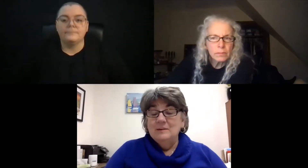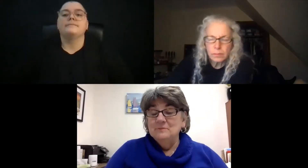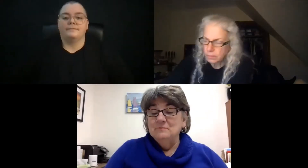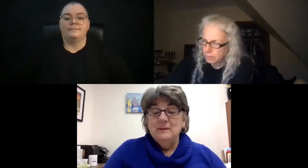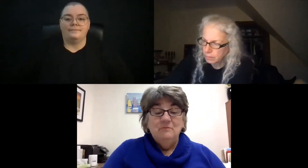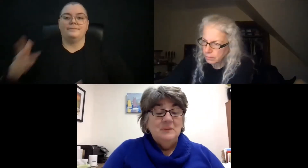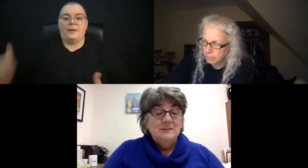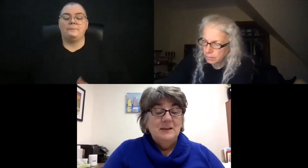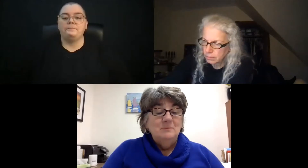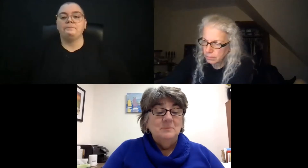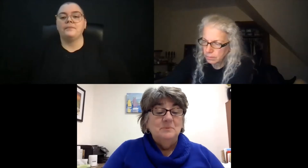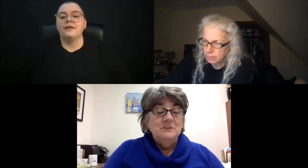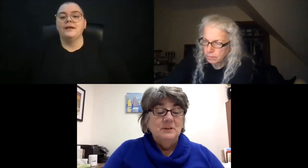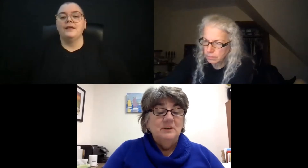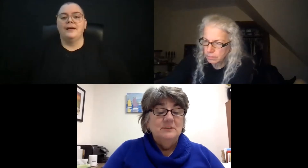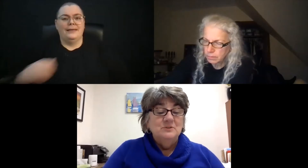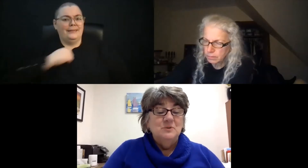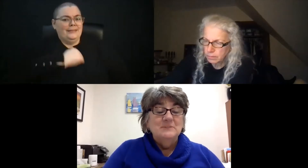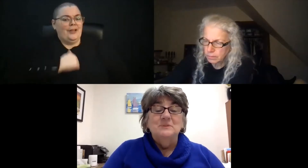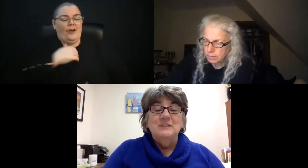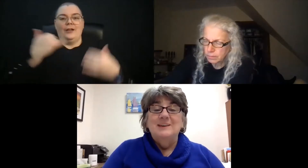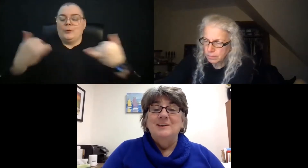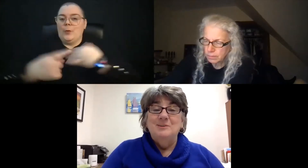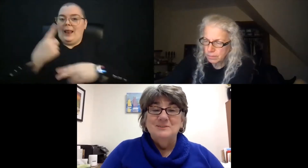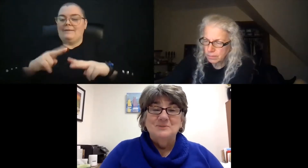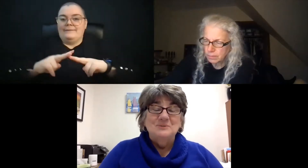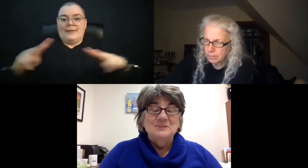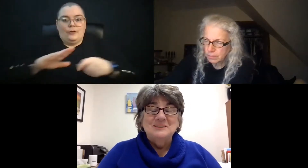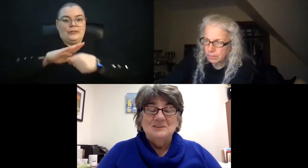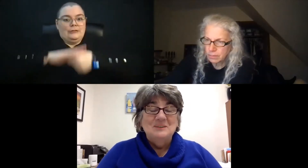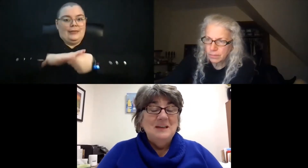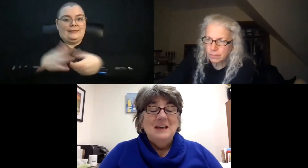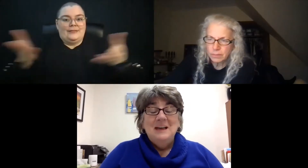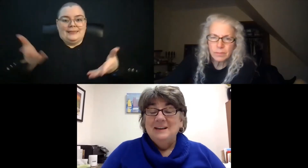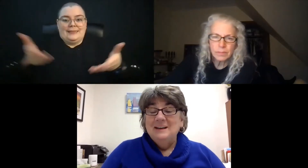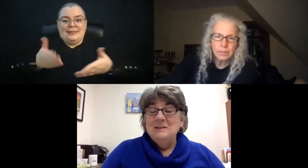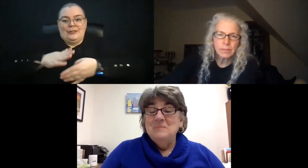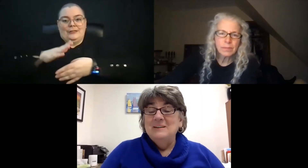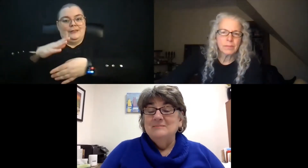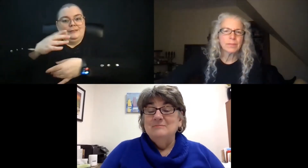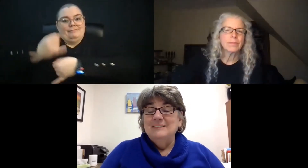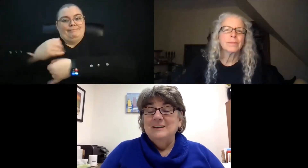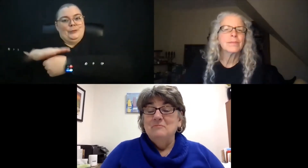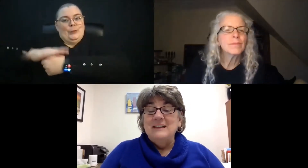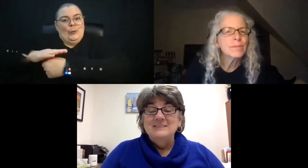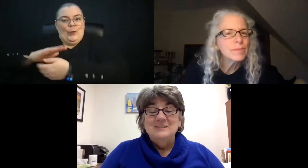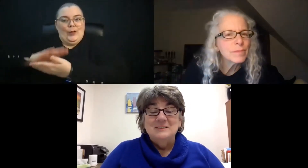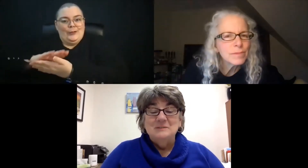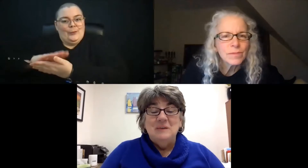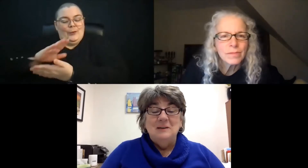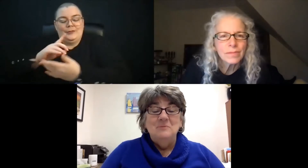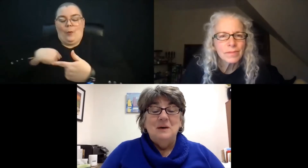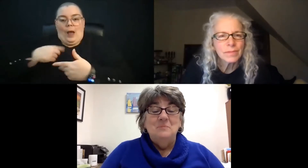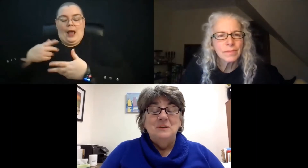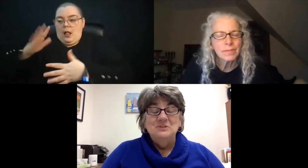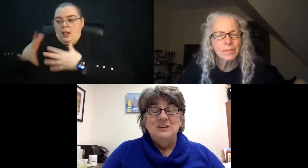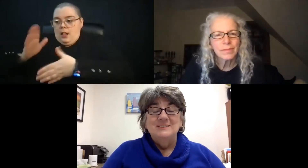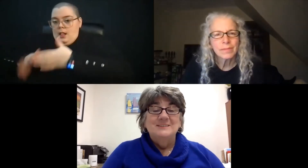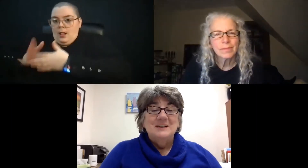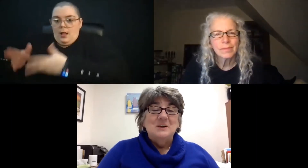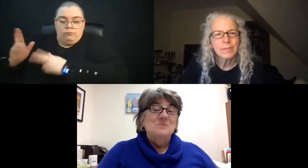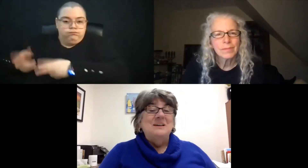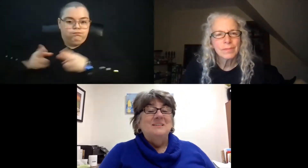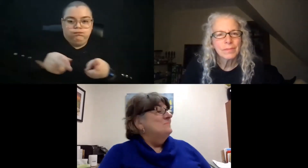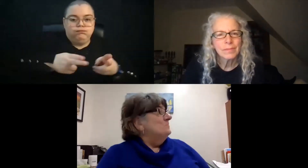You'll have to forgive me. Today was a particularly stressful day here at school. So I'm, I raced to this meeting without much